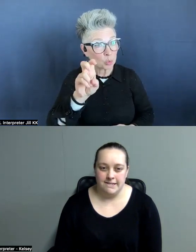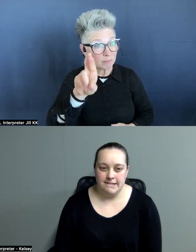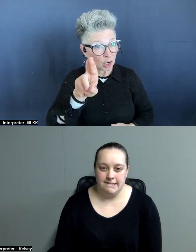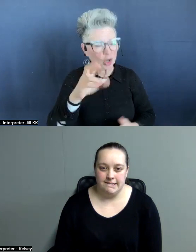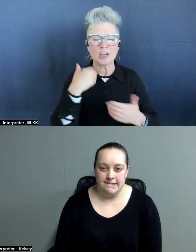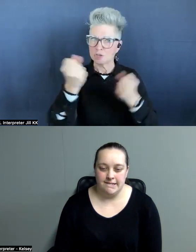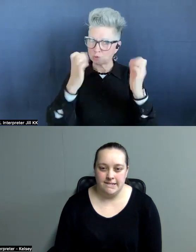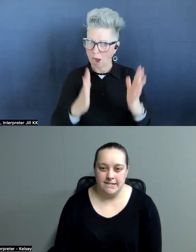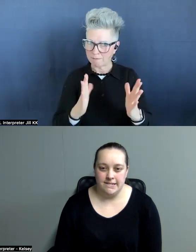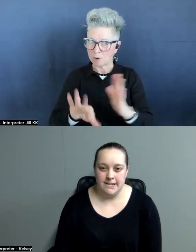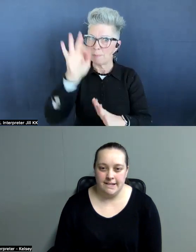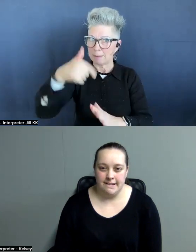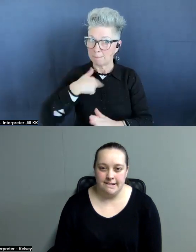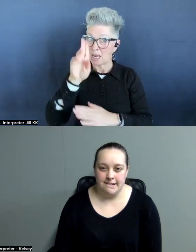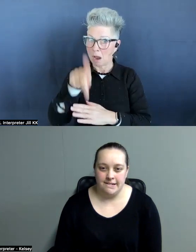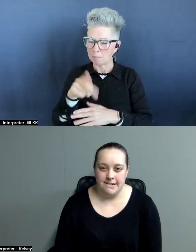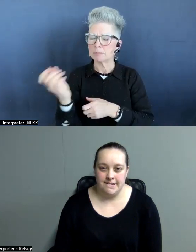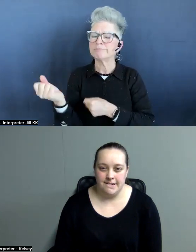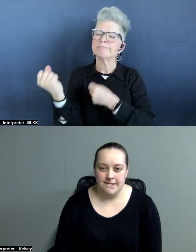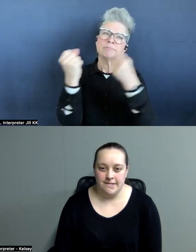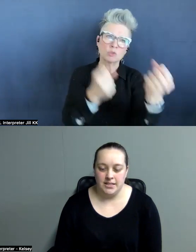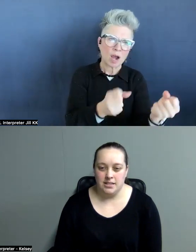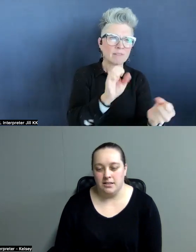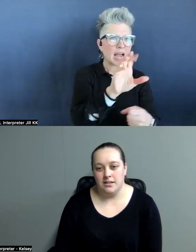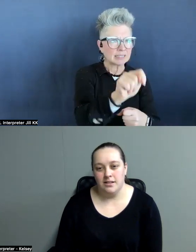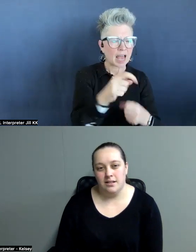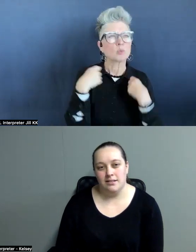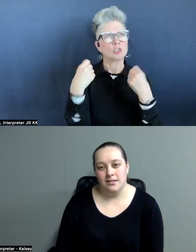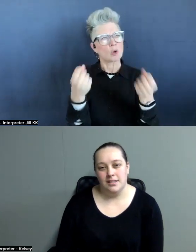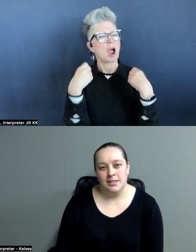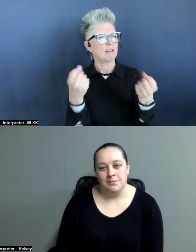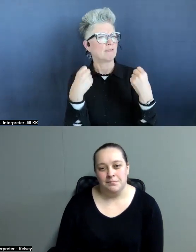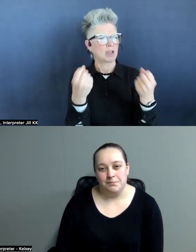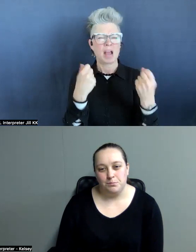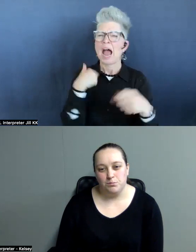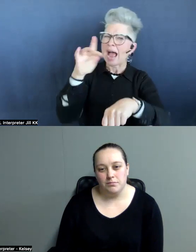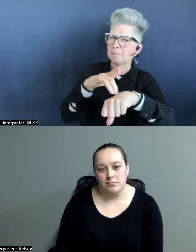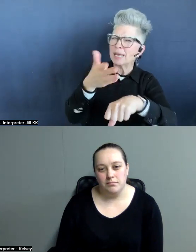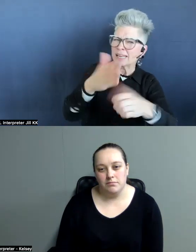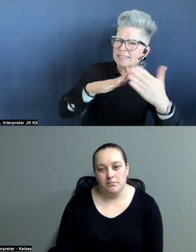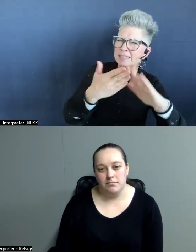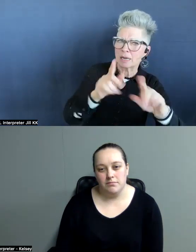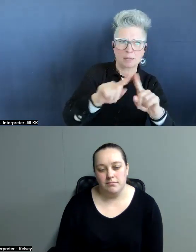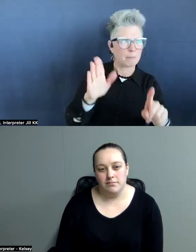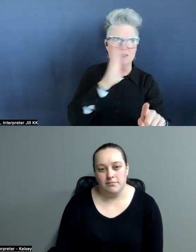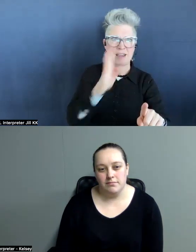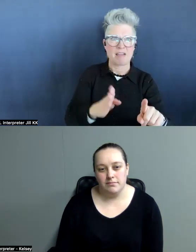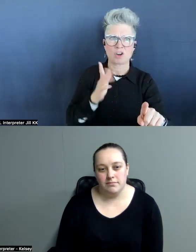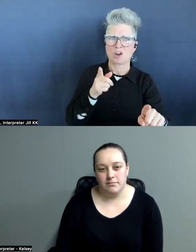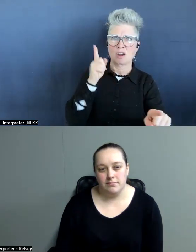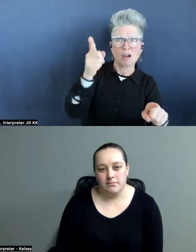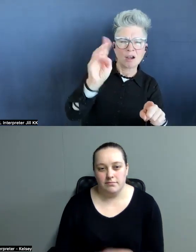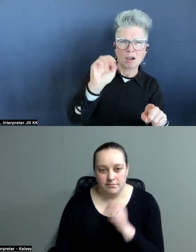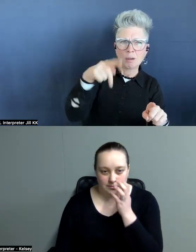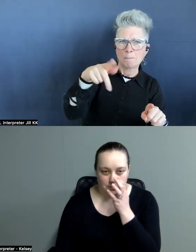and get me and they're going to take me on set. So we drive and we drive and I've been to Vancouver in the city, but never out into Maple Ridge